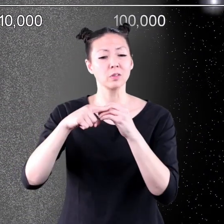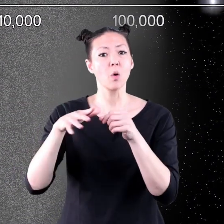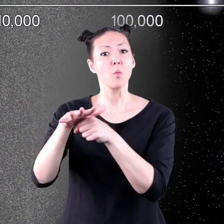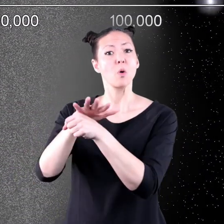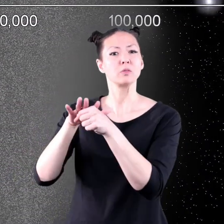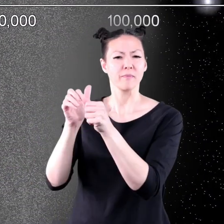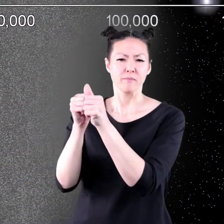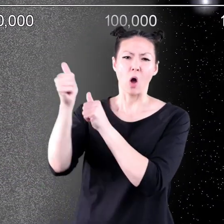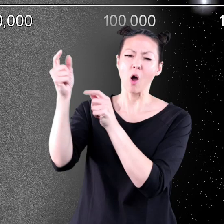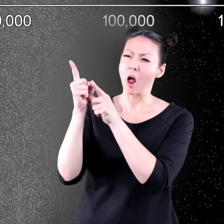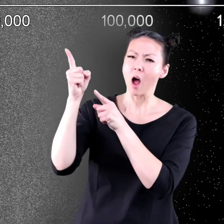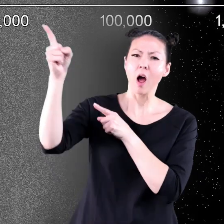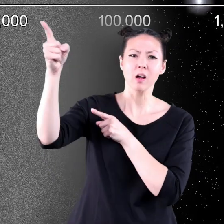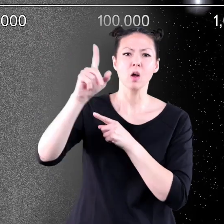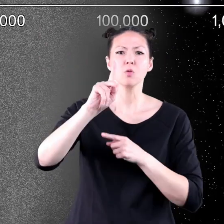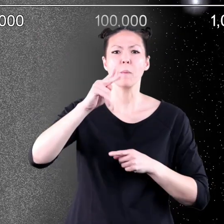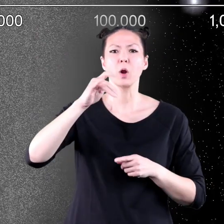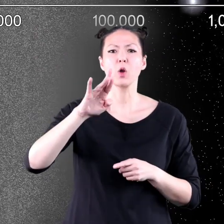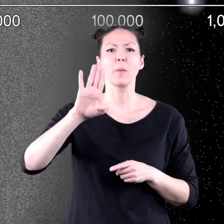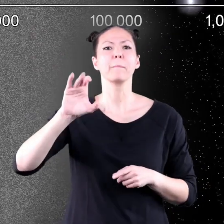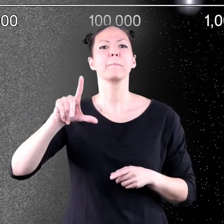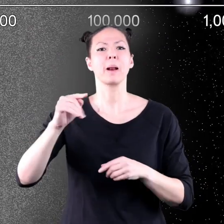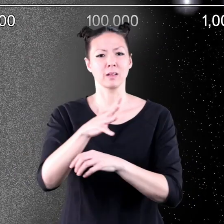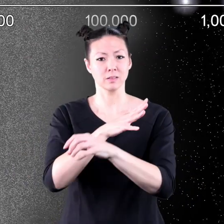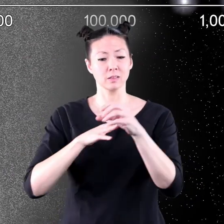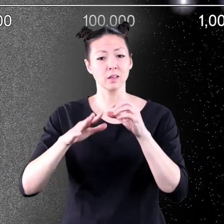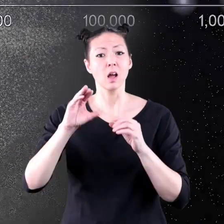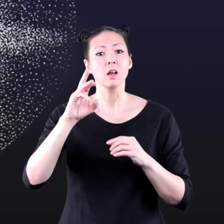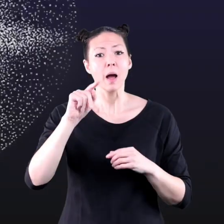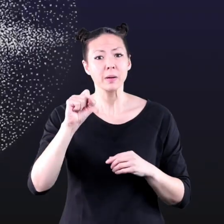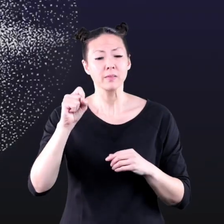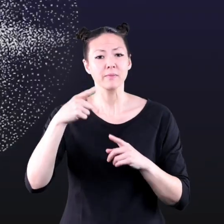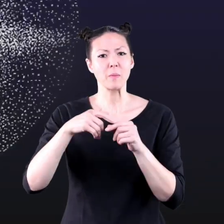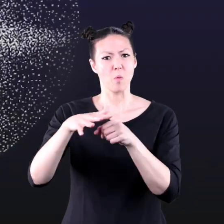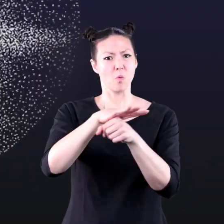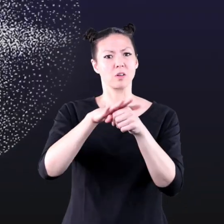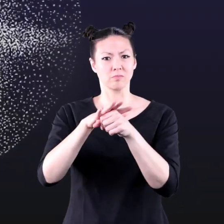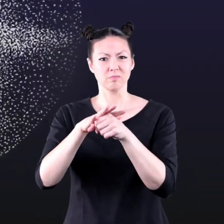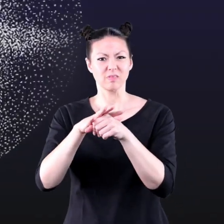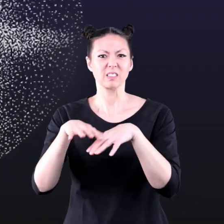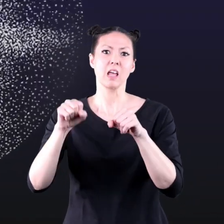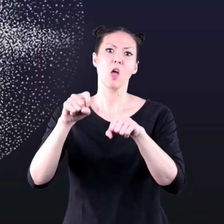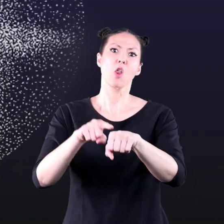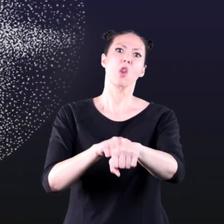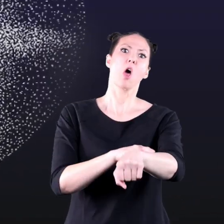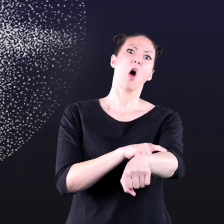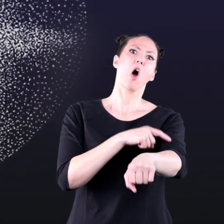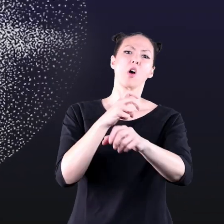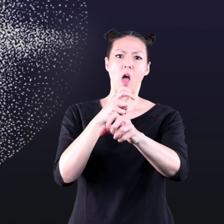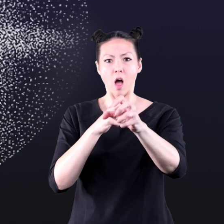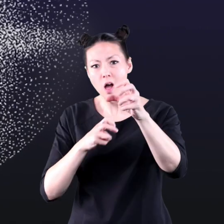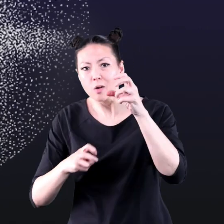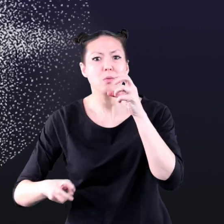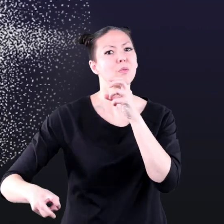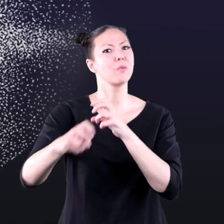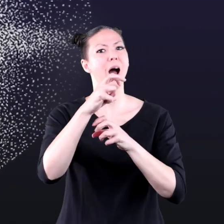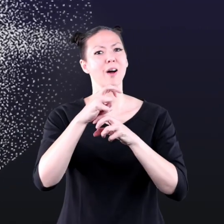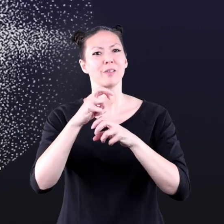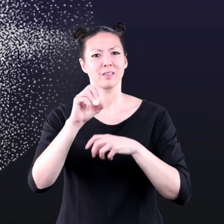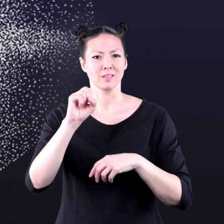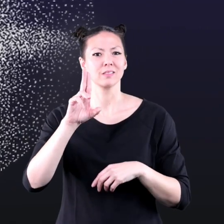This region is farther out than the Kuiper Belt. So comets from this region take longer to orbit the sun.